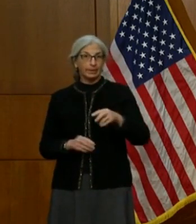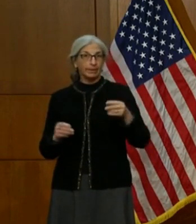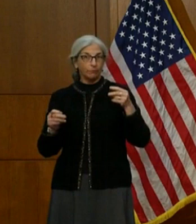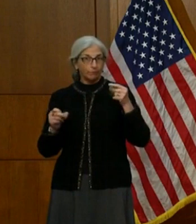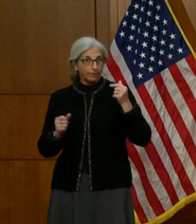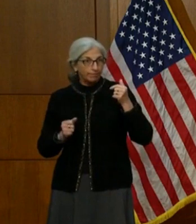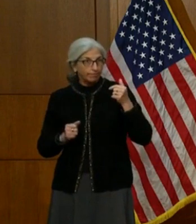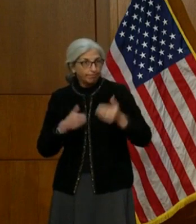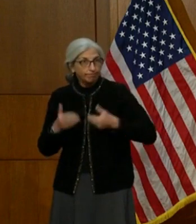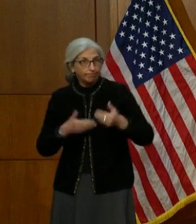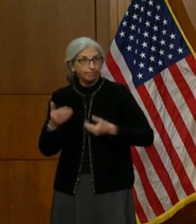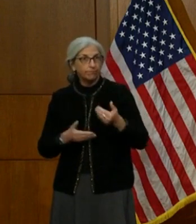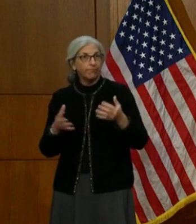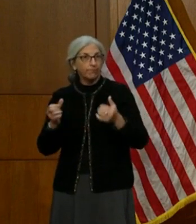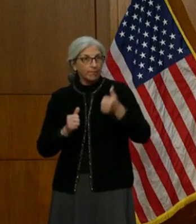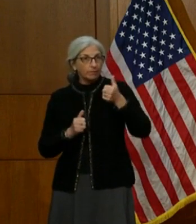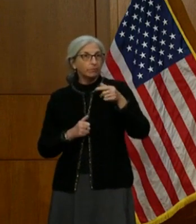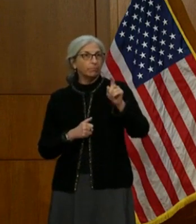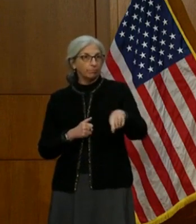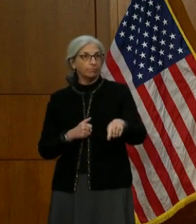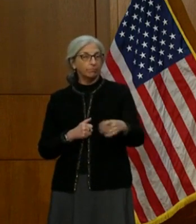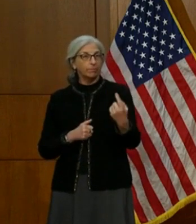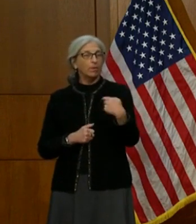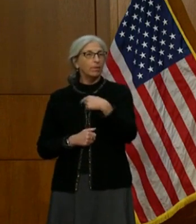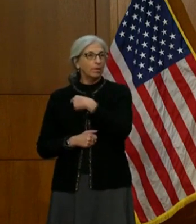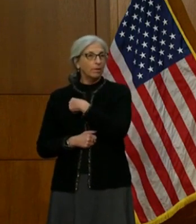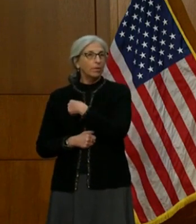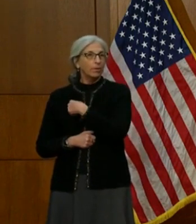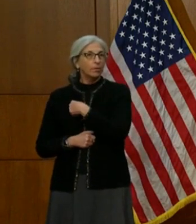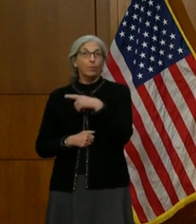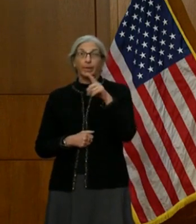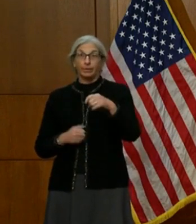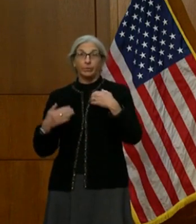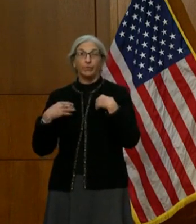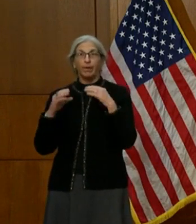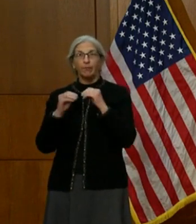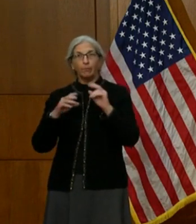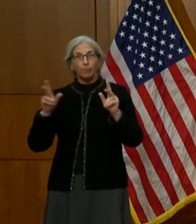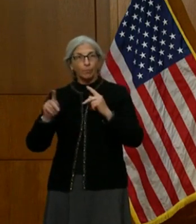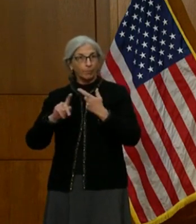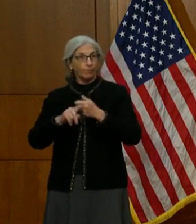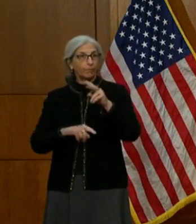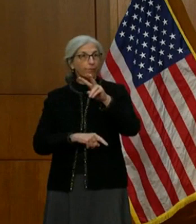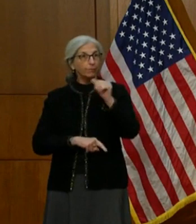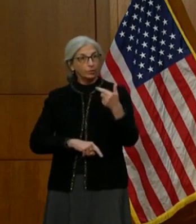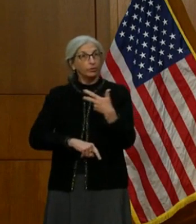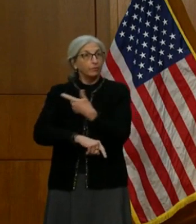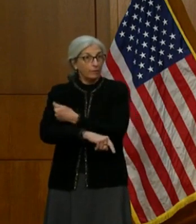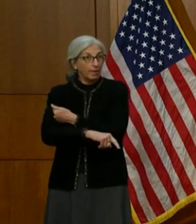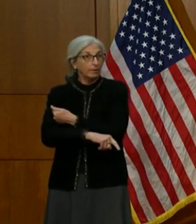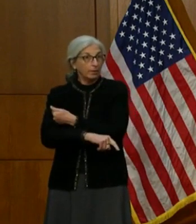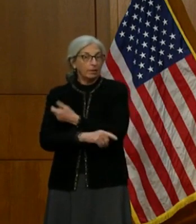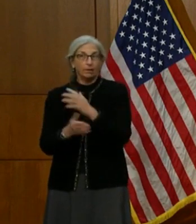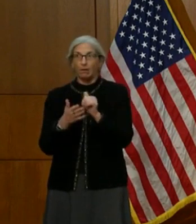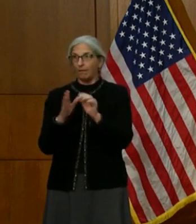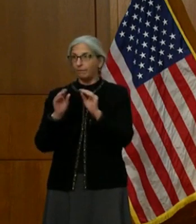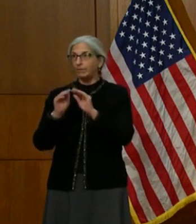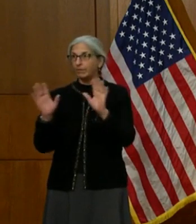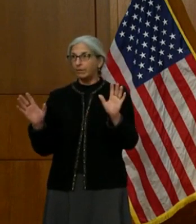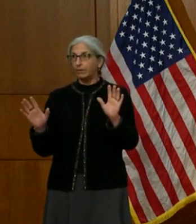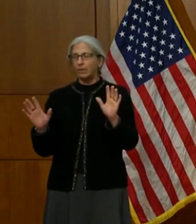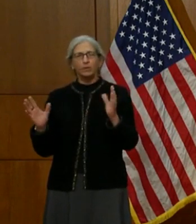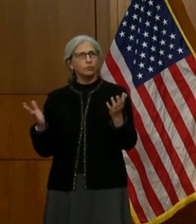speed the process up. We need to get more Virginians vaccinated. That's clear. The challenges, quite frankly,